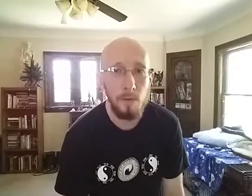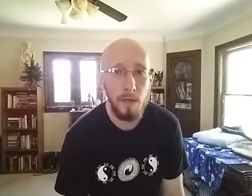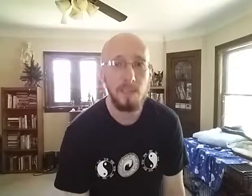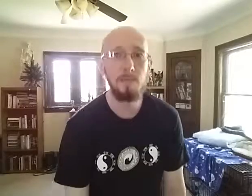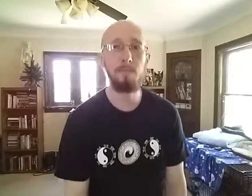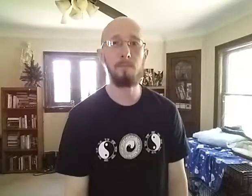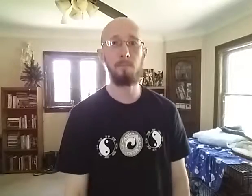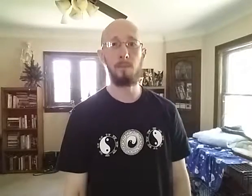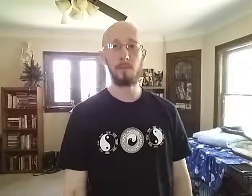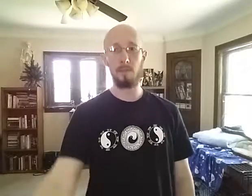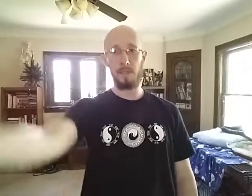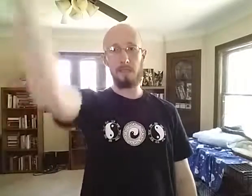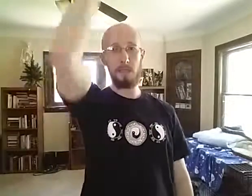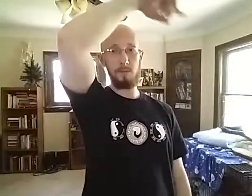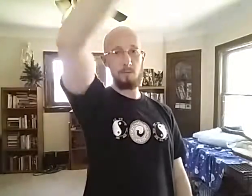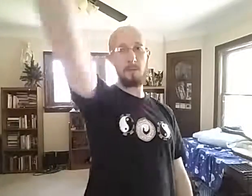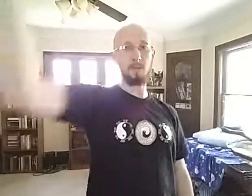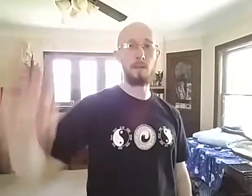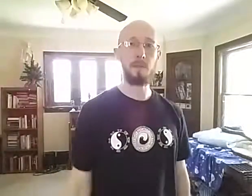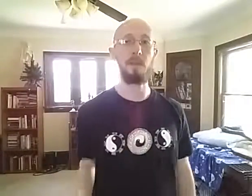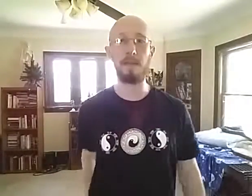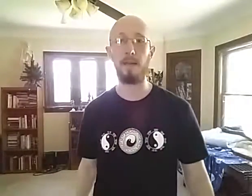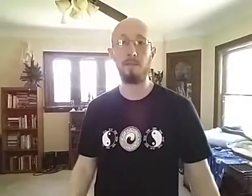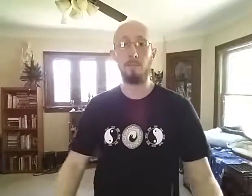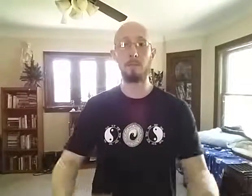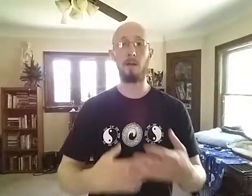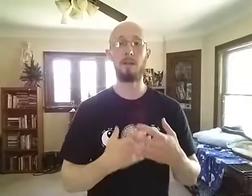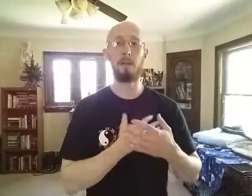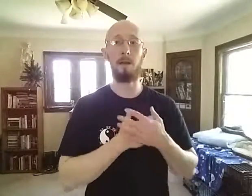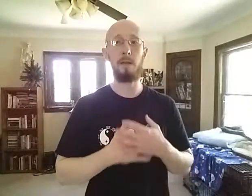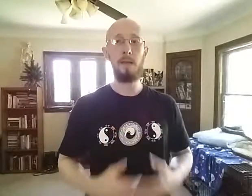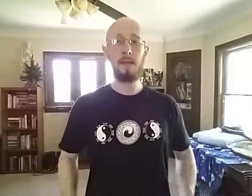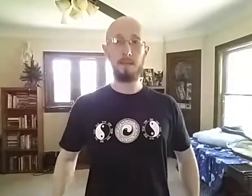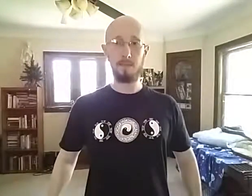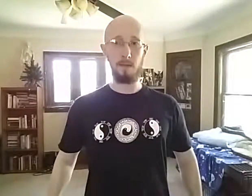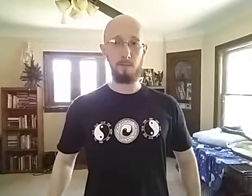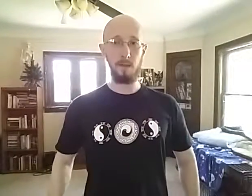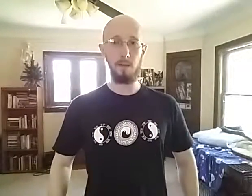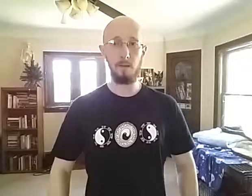crazy babushka lady down the street or something like that. No, we're talking about, instead of here,